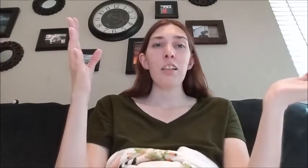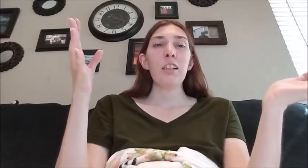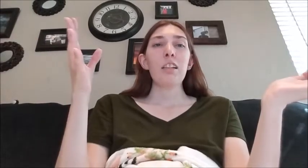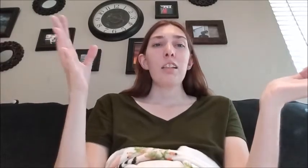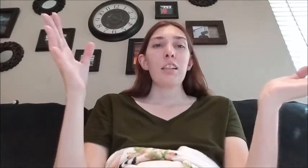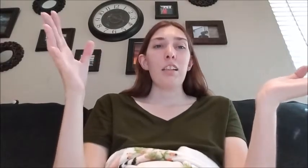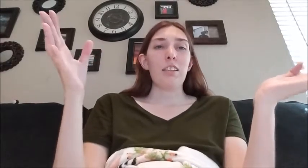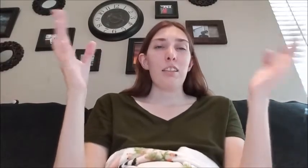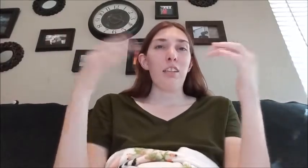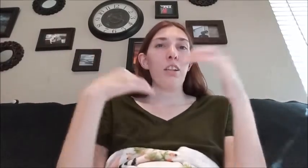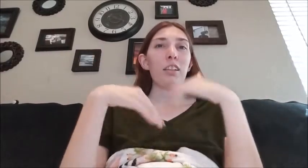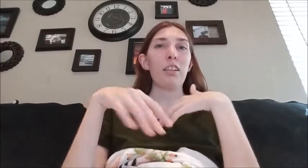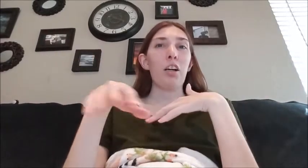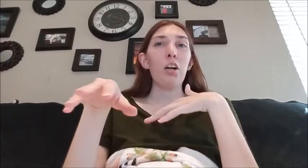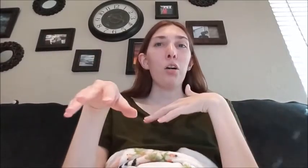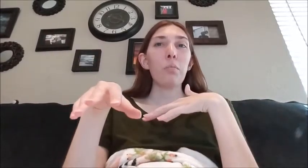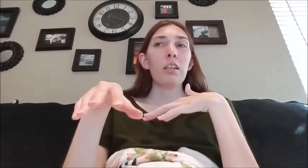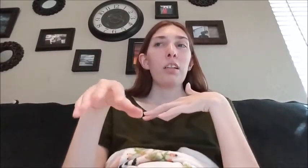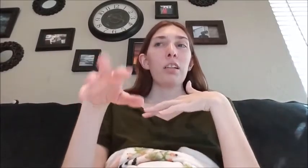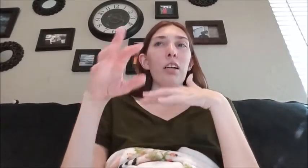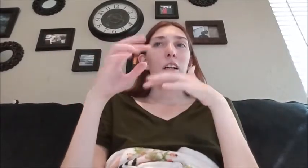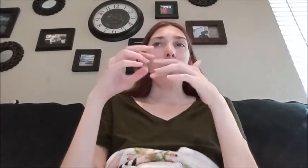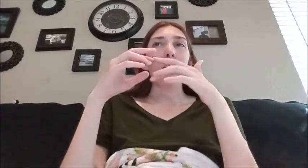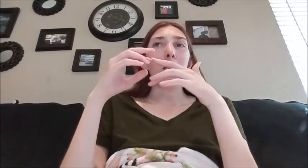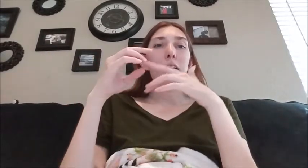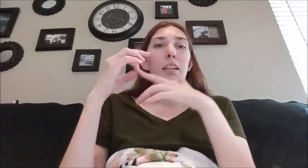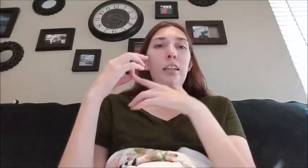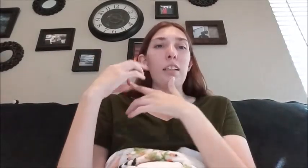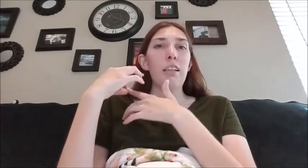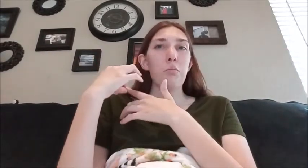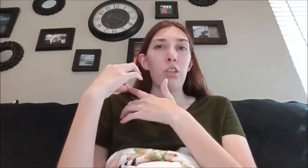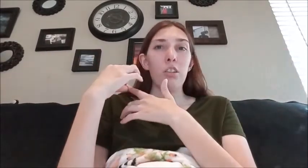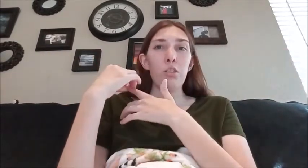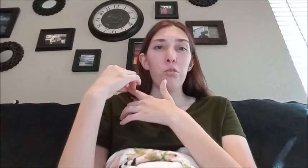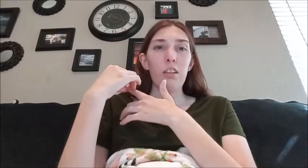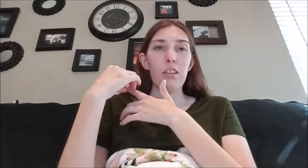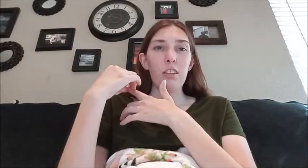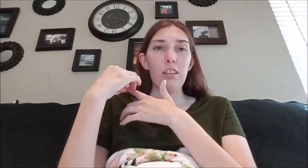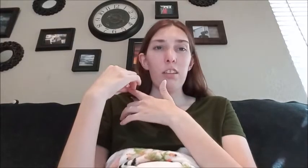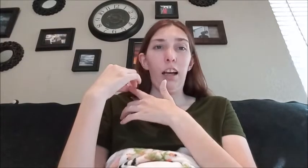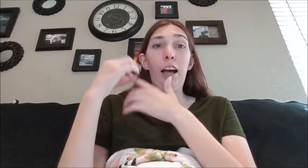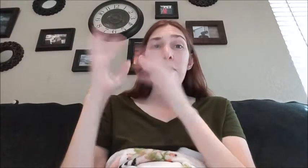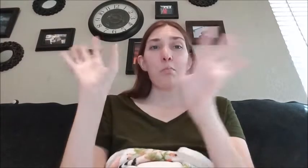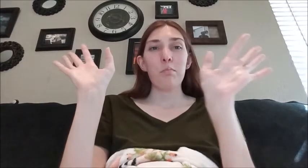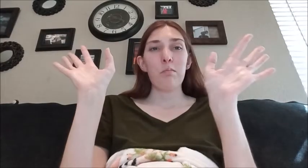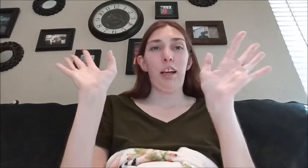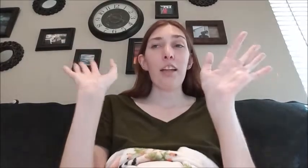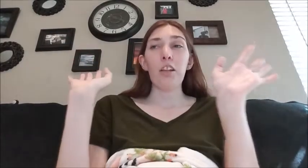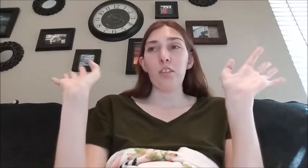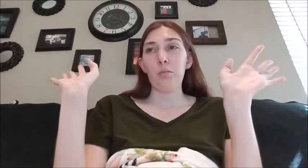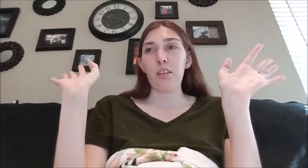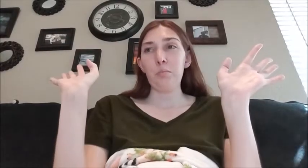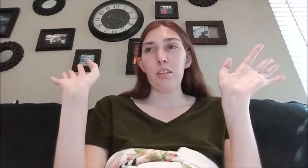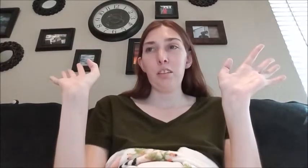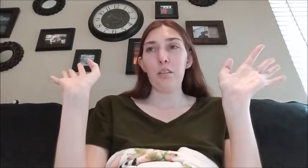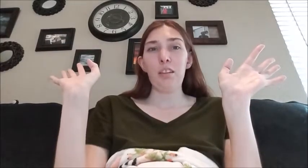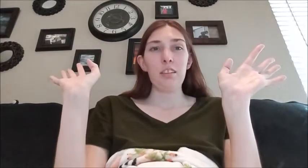like not talking can help um and I'm trying to like I'm I love starbucks but to be honest